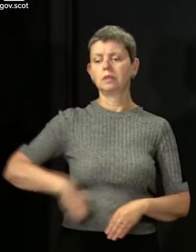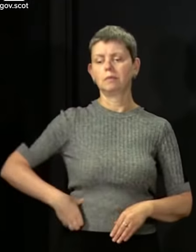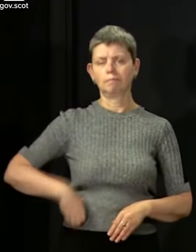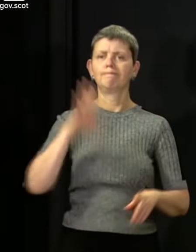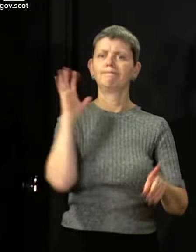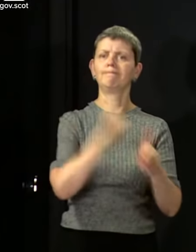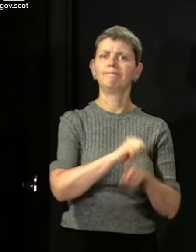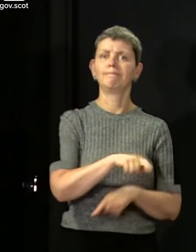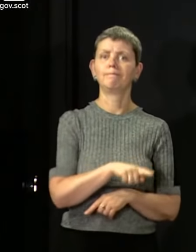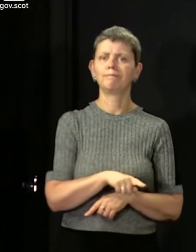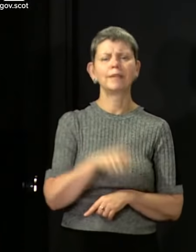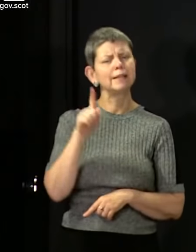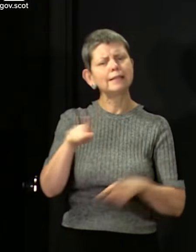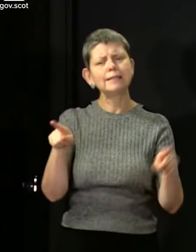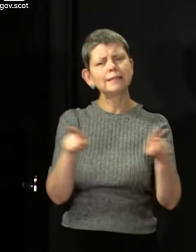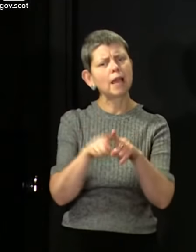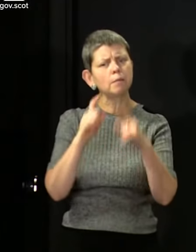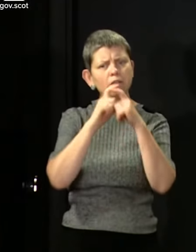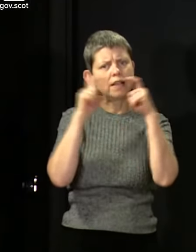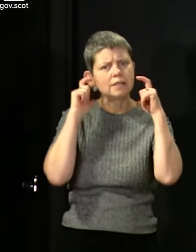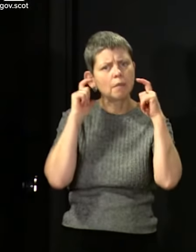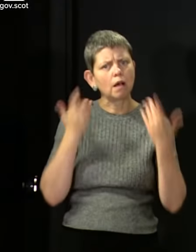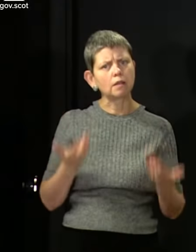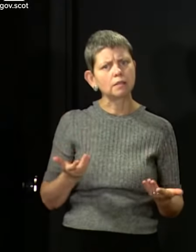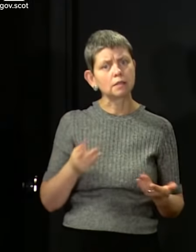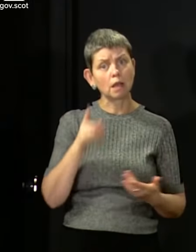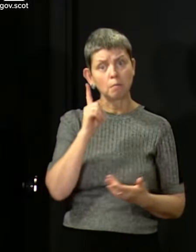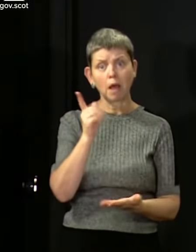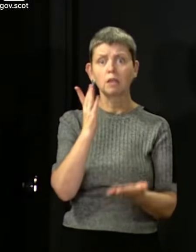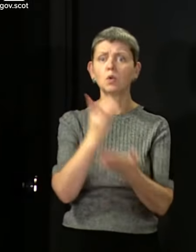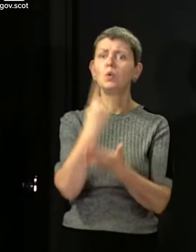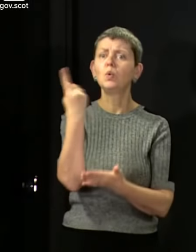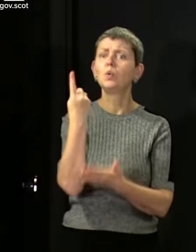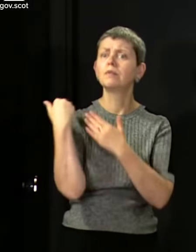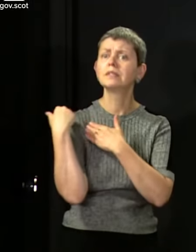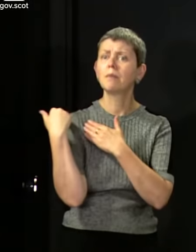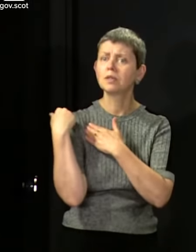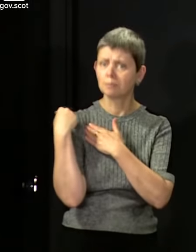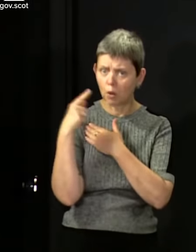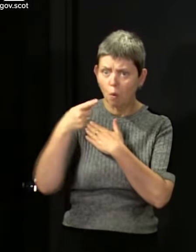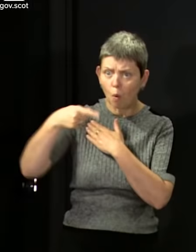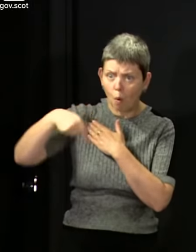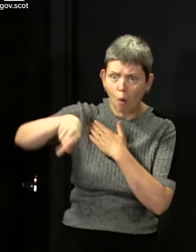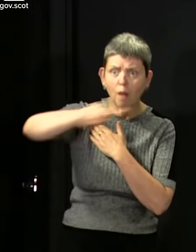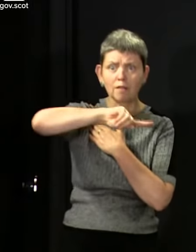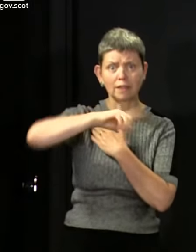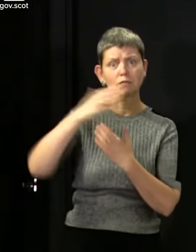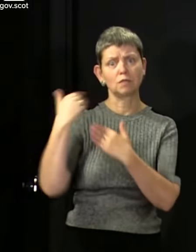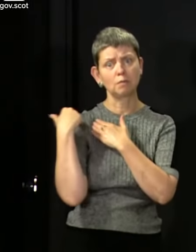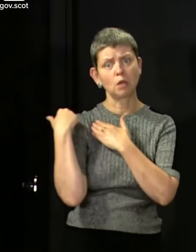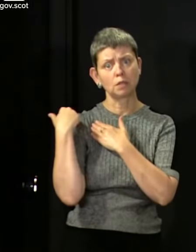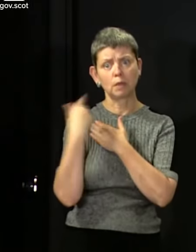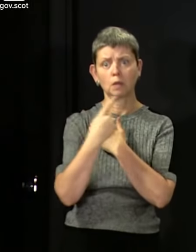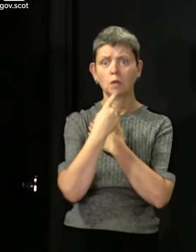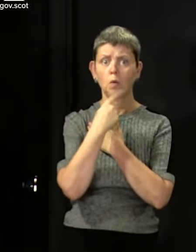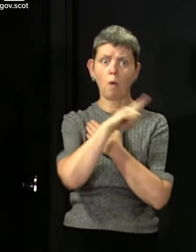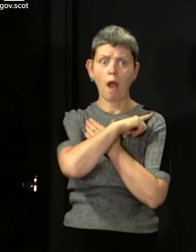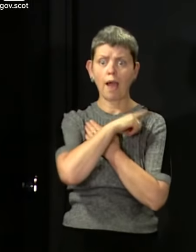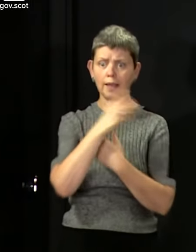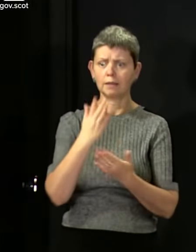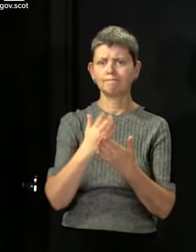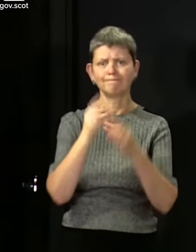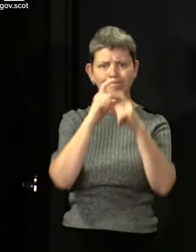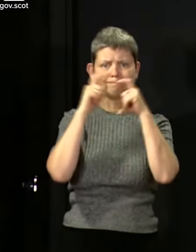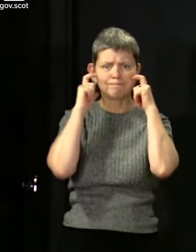key here is for all of us as responsible citizens to do it because it's the right thing, to do it because the law says it is